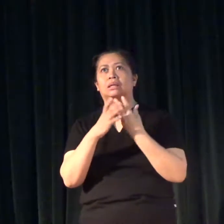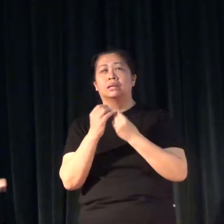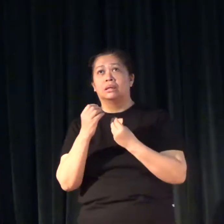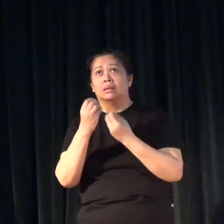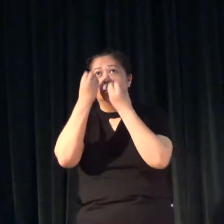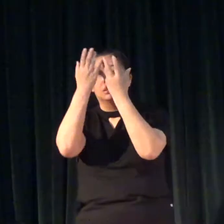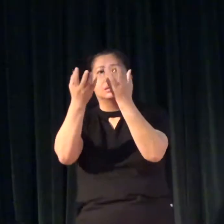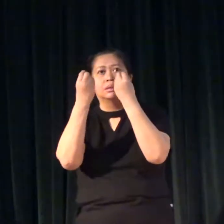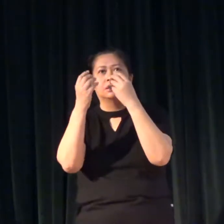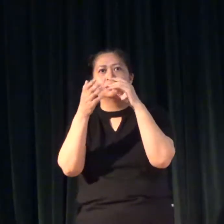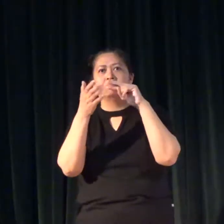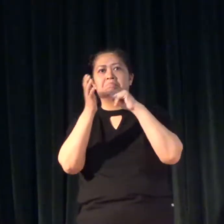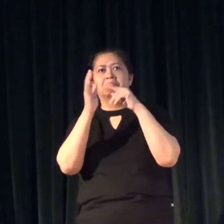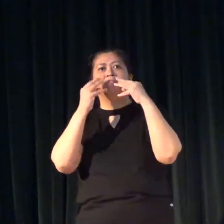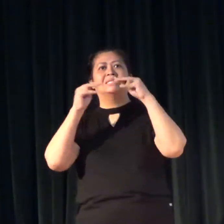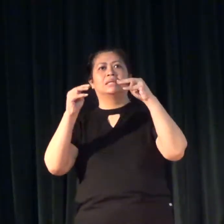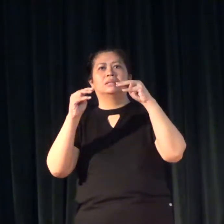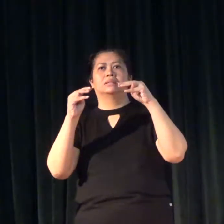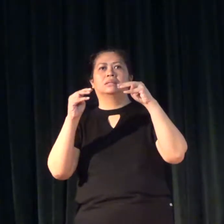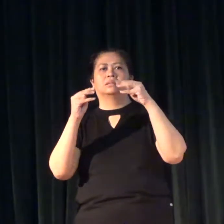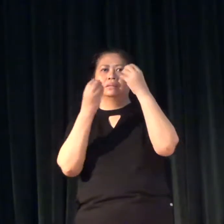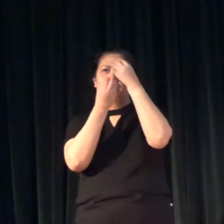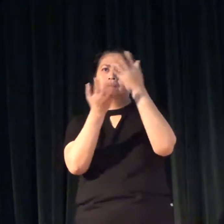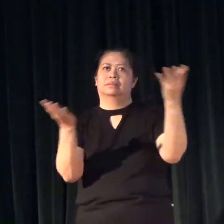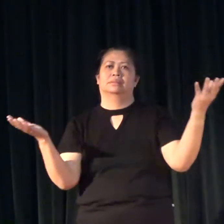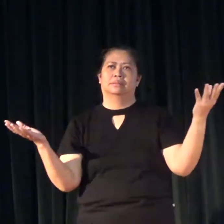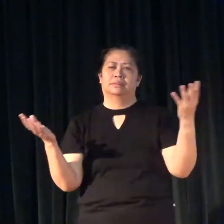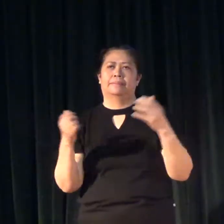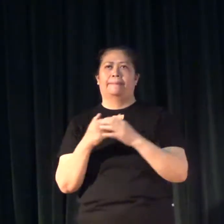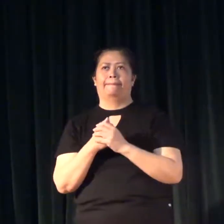conveyed or on the message that's being conveyed.